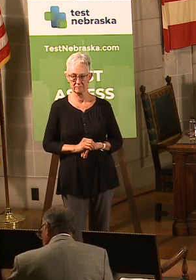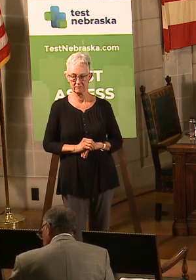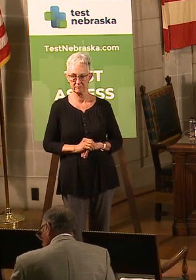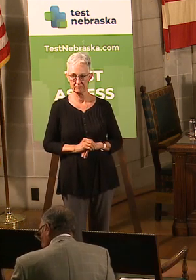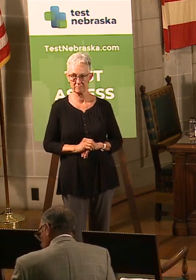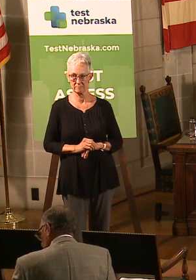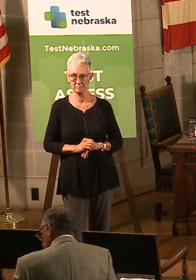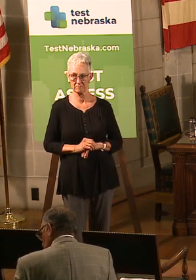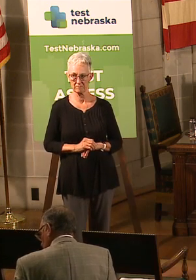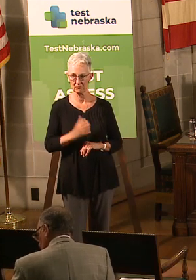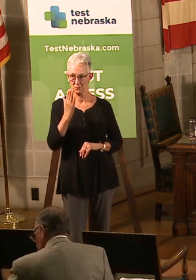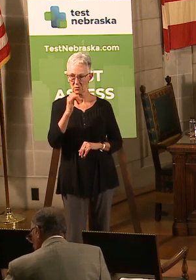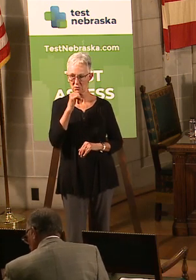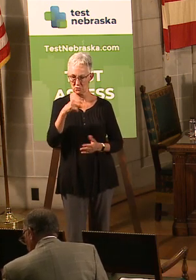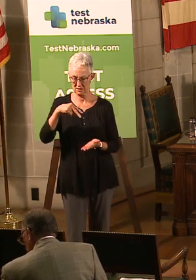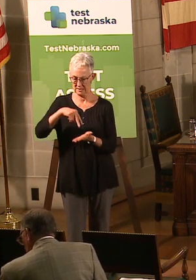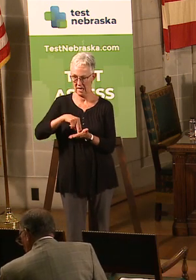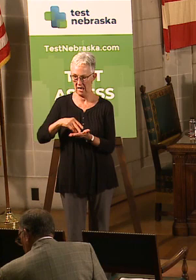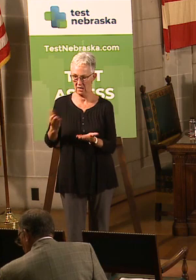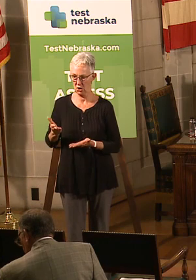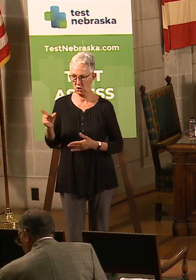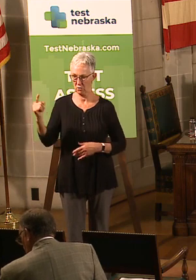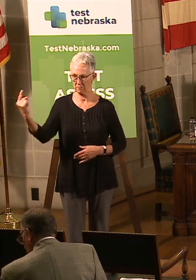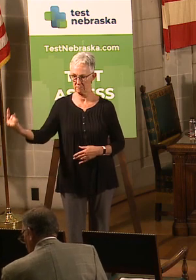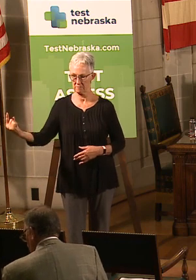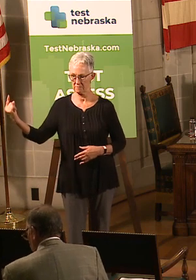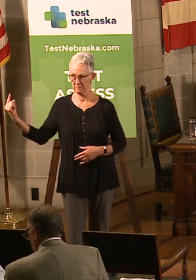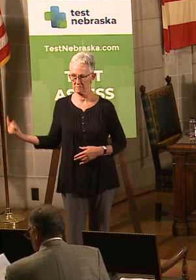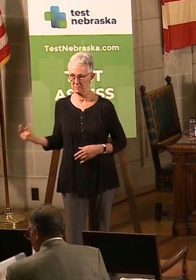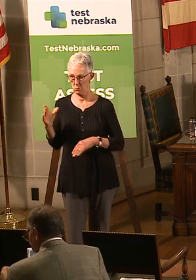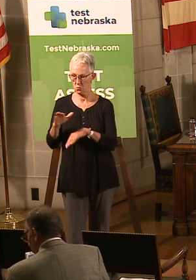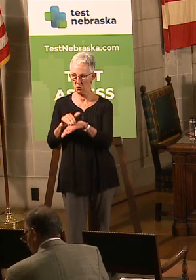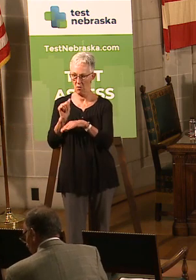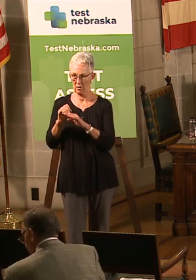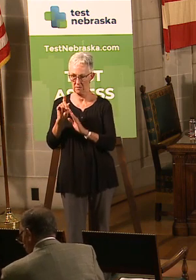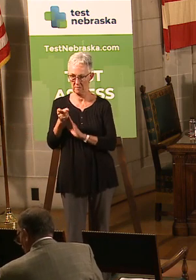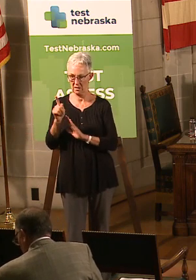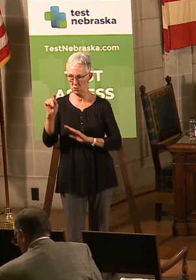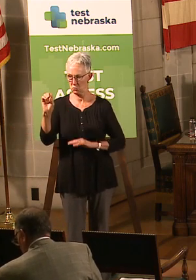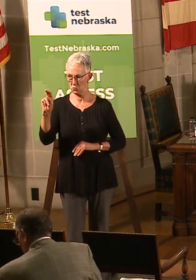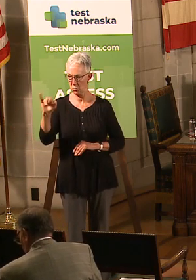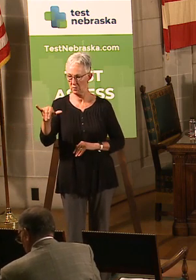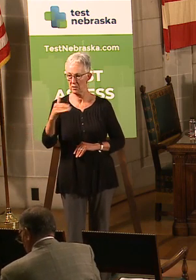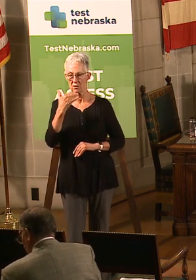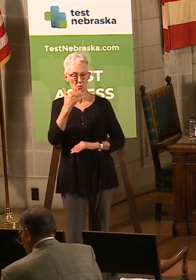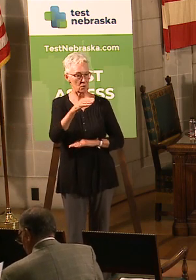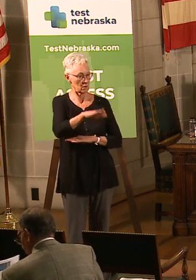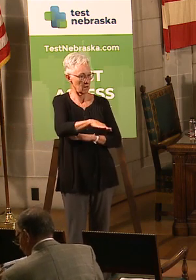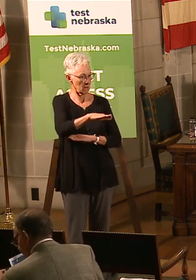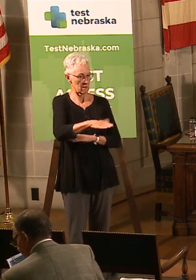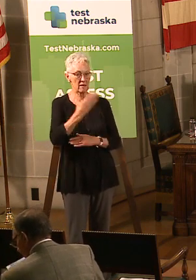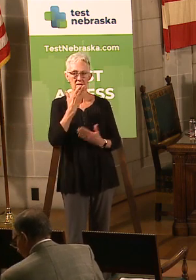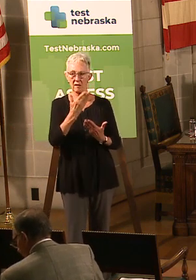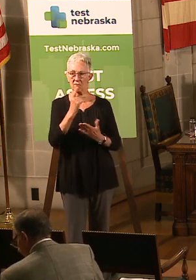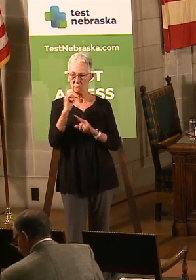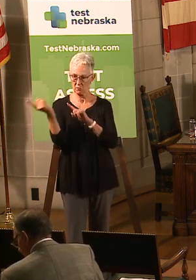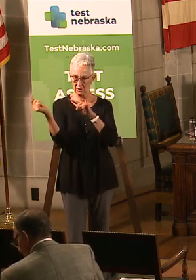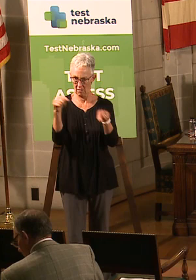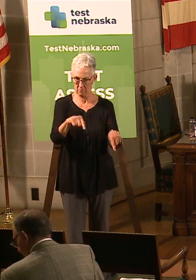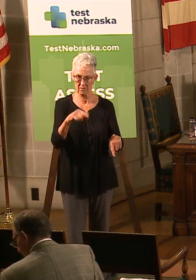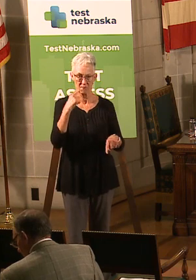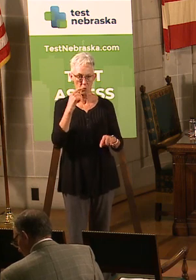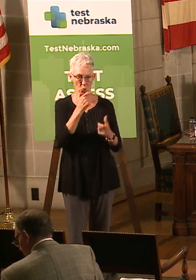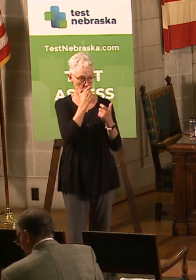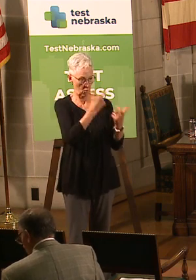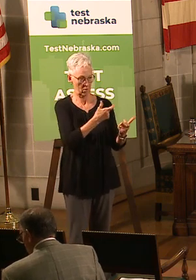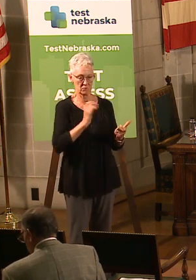Why you guys just stand along the wall here since we can call you up here in a second here, Tony, anyway. Good afternoon, everybody. Thank you very much for joining us for this press briefing with